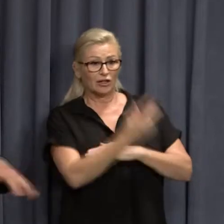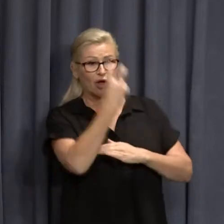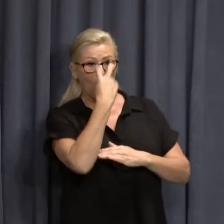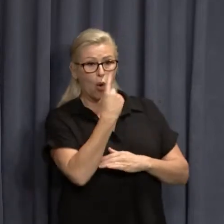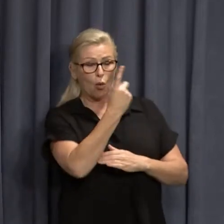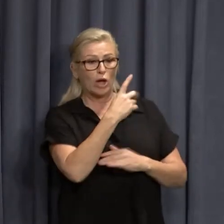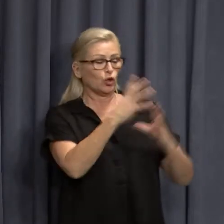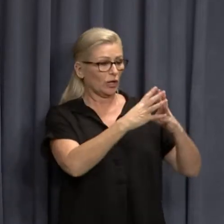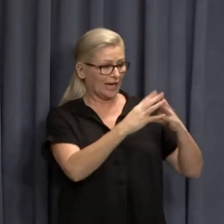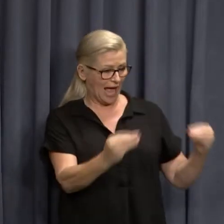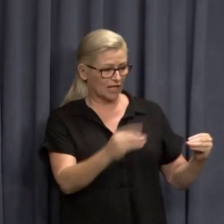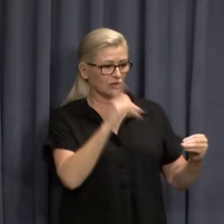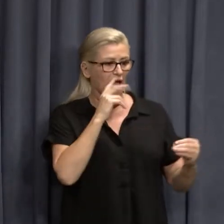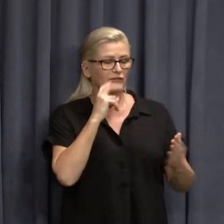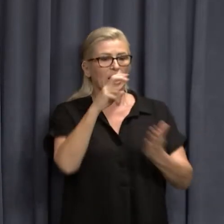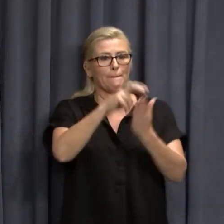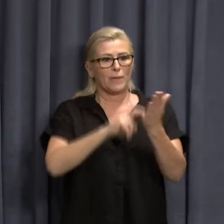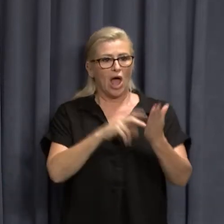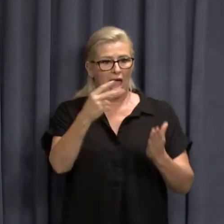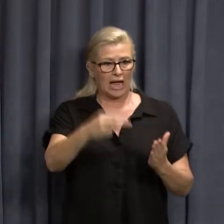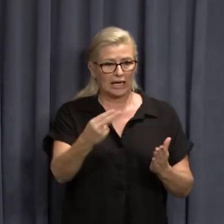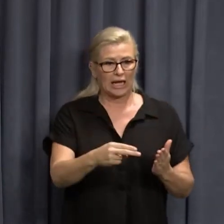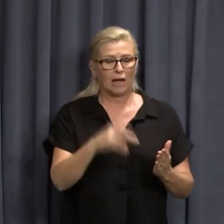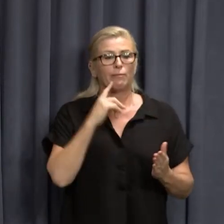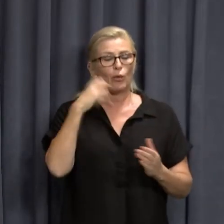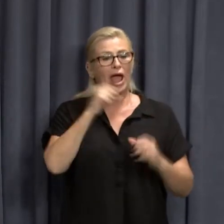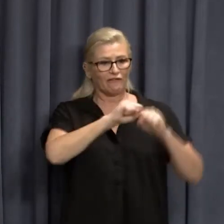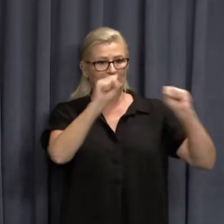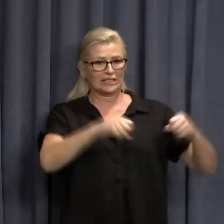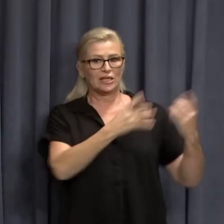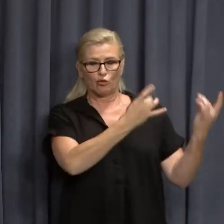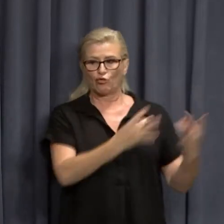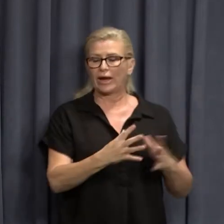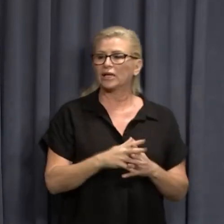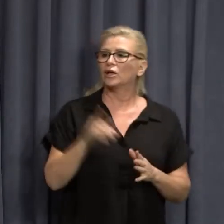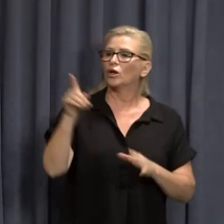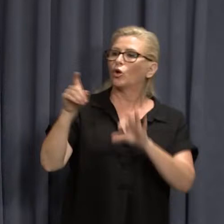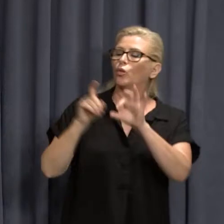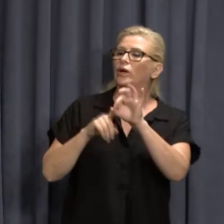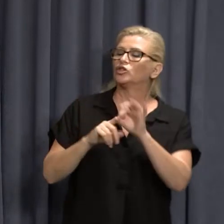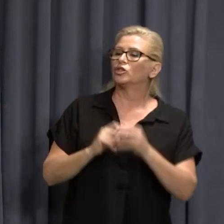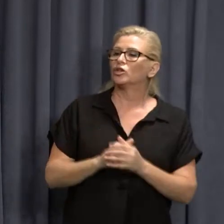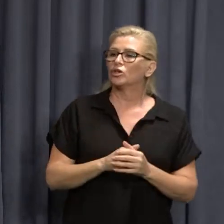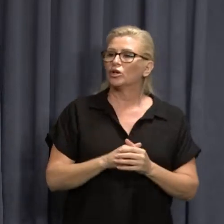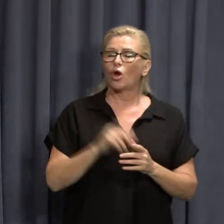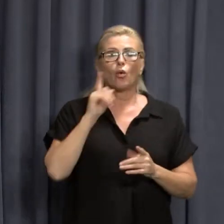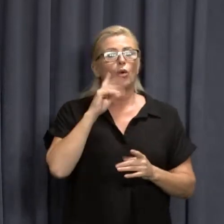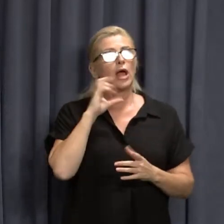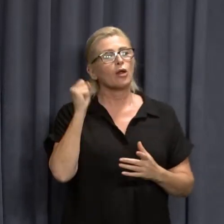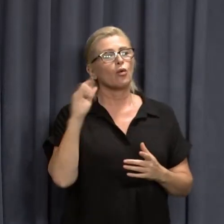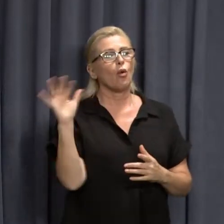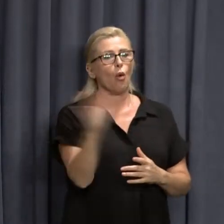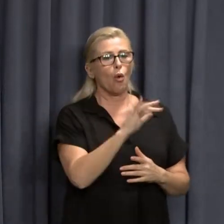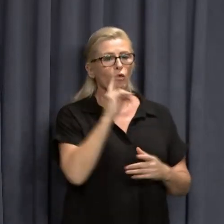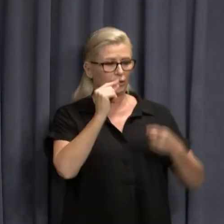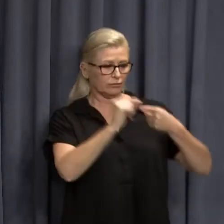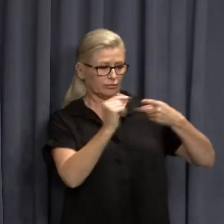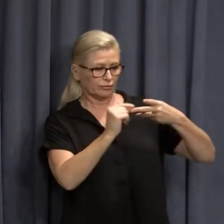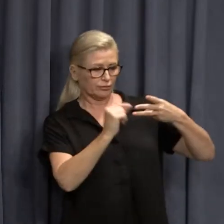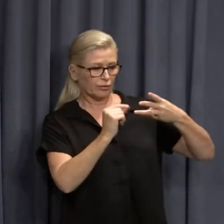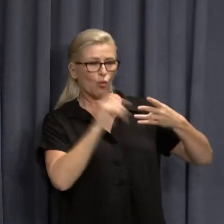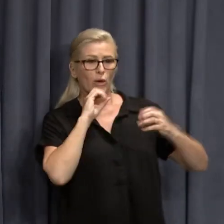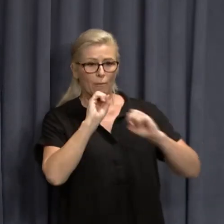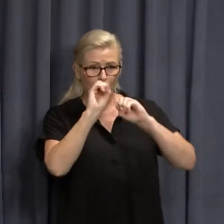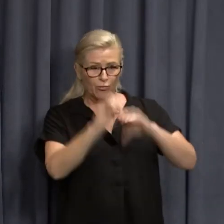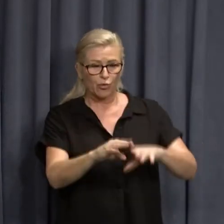passes, you have to reapply, but all of that, those systems are being put in place. Will those directions actually be in place so people can apply and